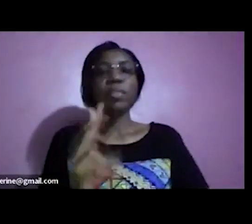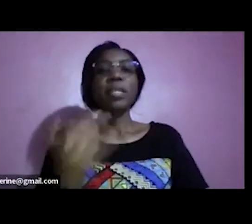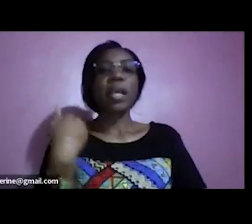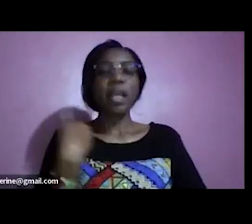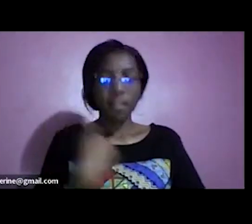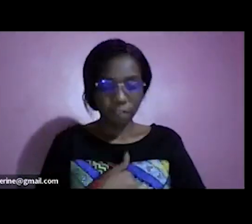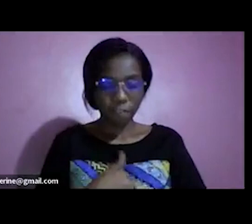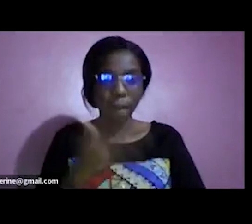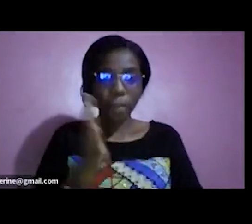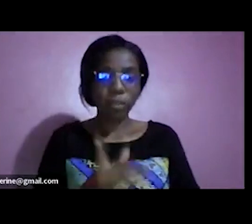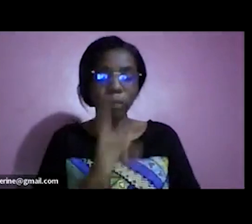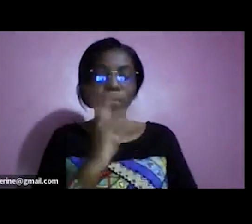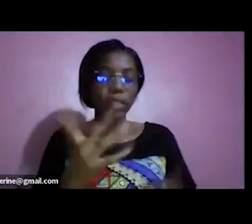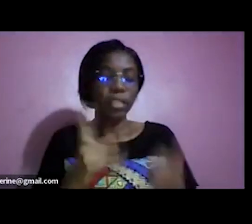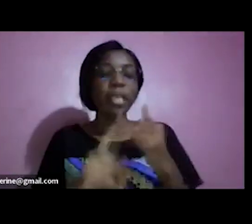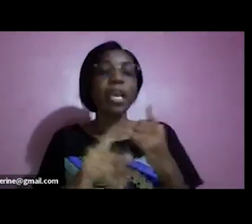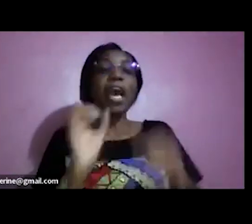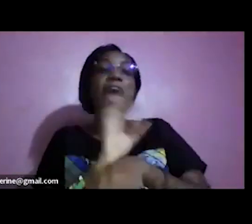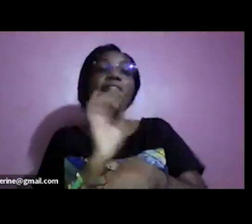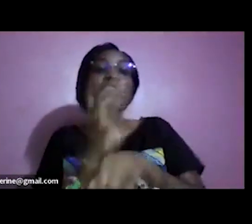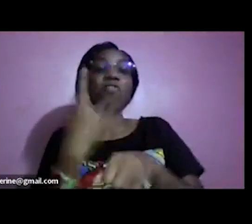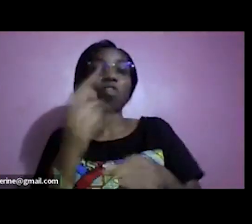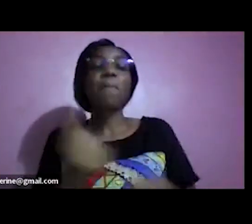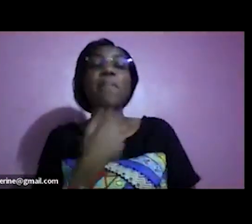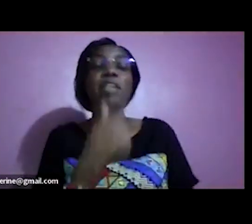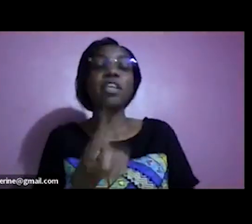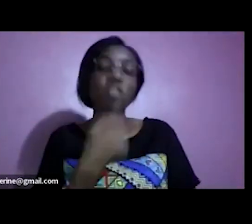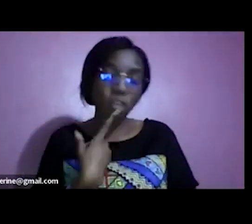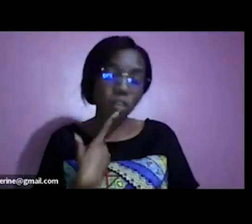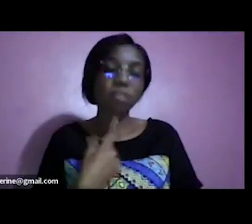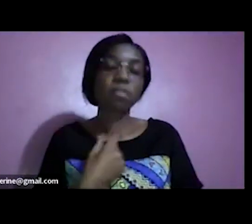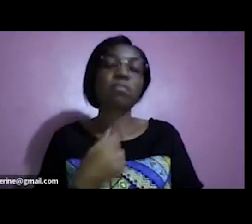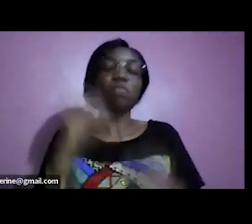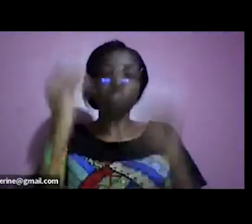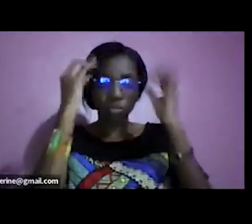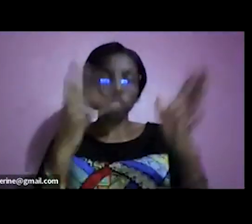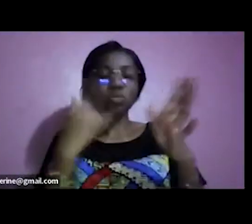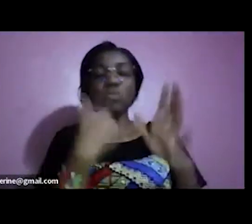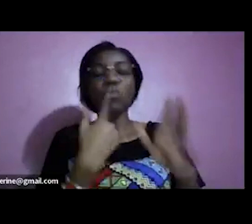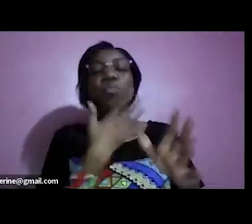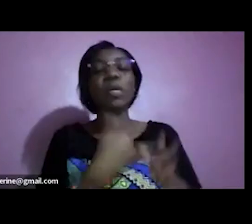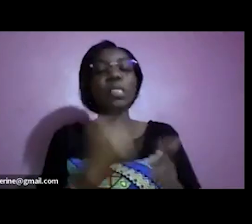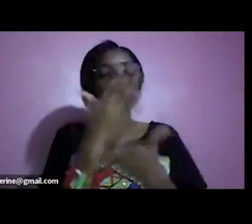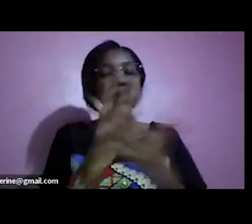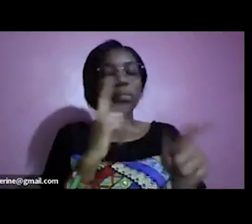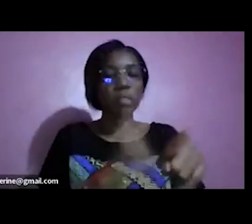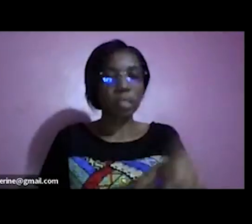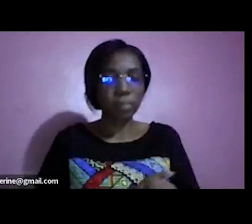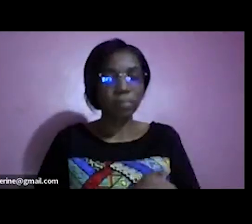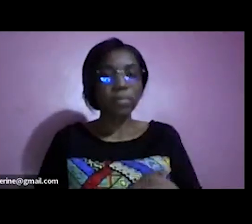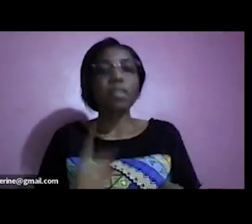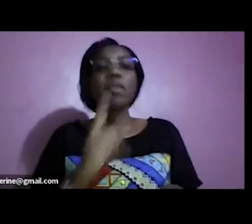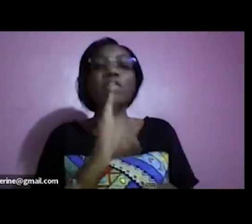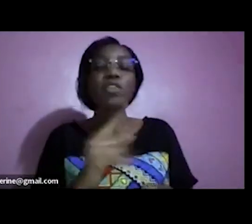advice for medical students looking for a way to getting passive income uh whoever that is it's an anonymous and we will be discussing